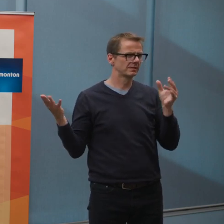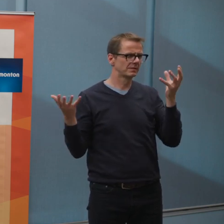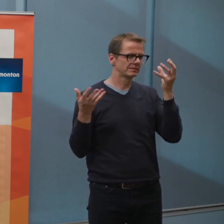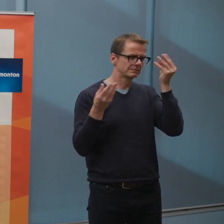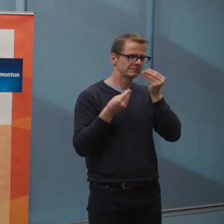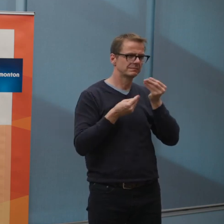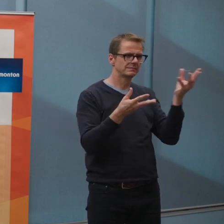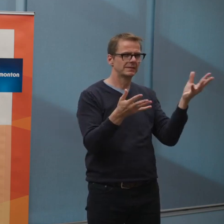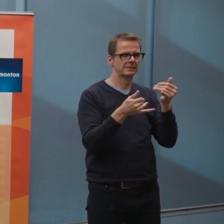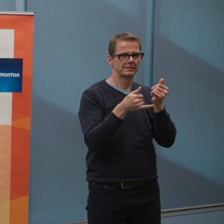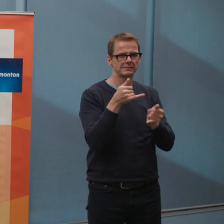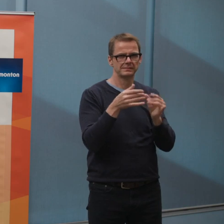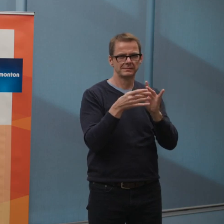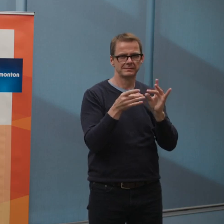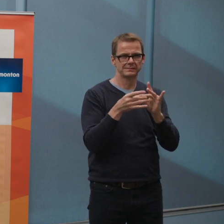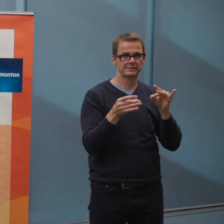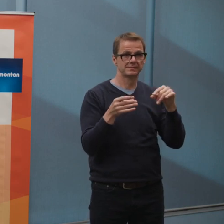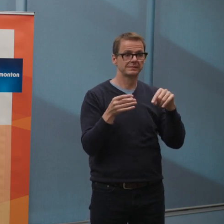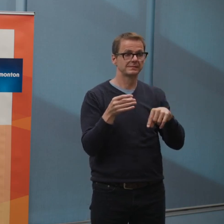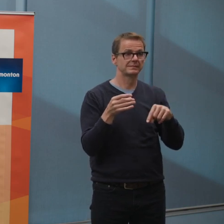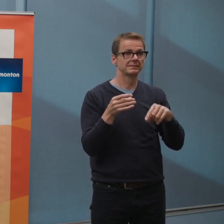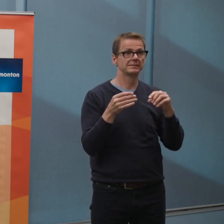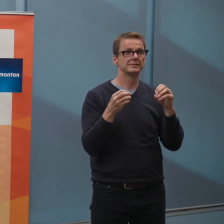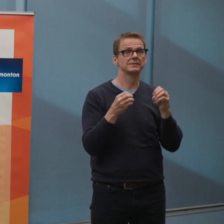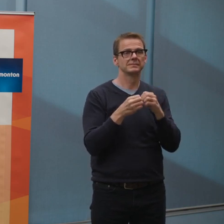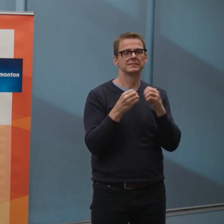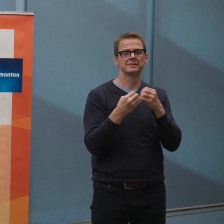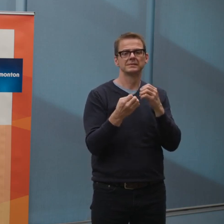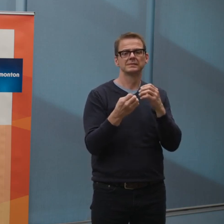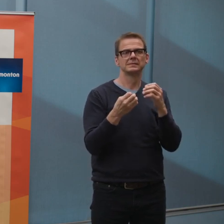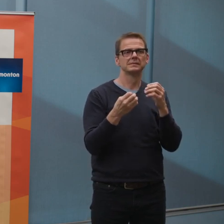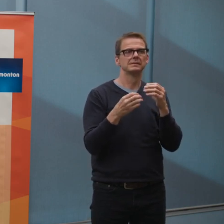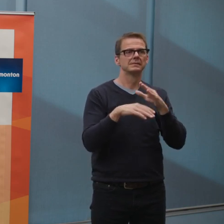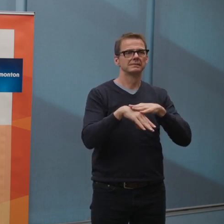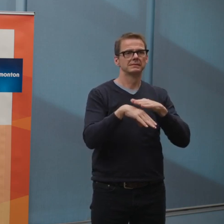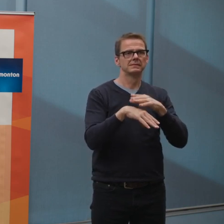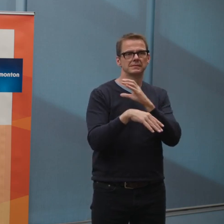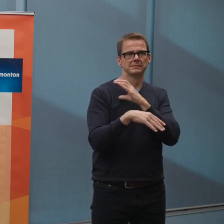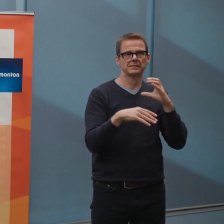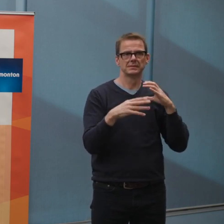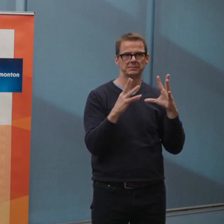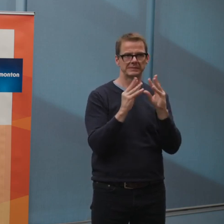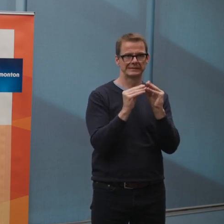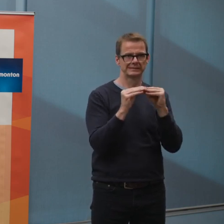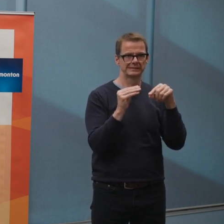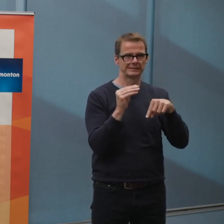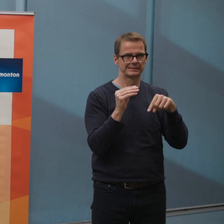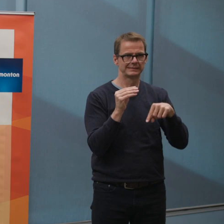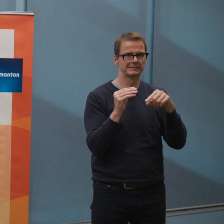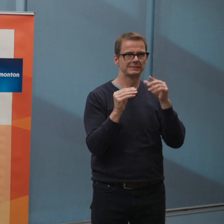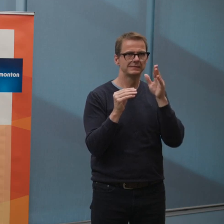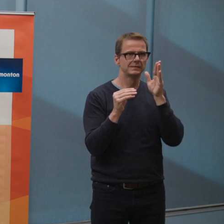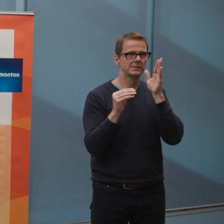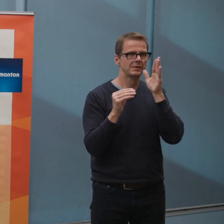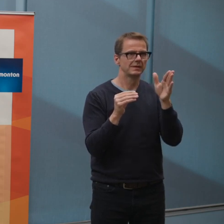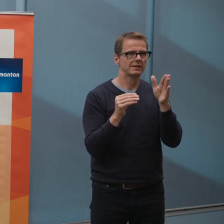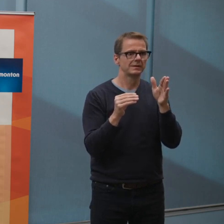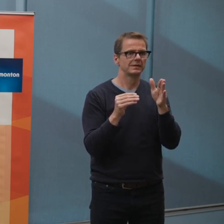of touch points next week, not just the meeting on Wednesday.